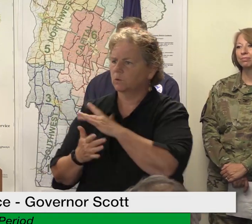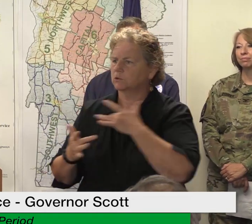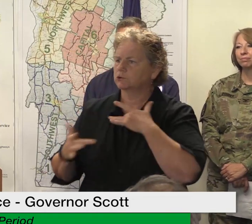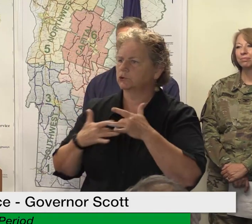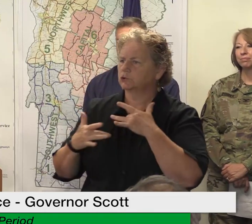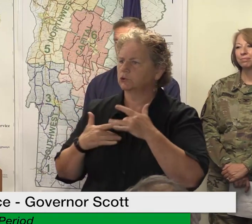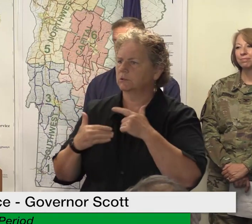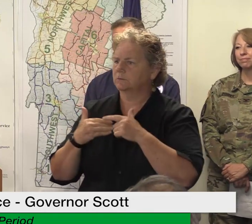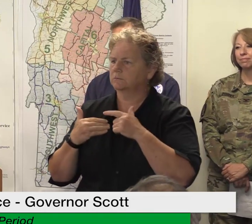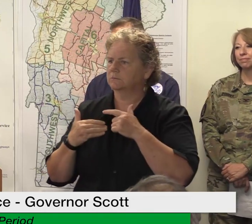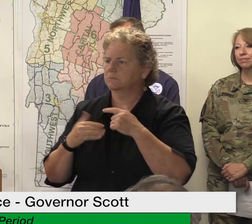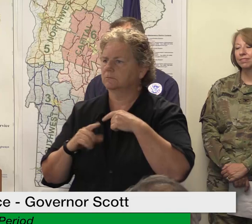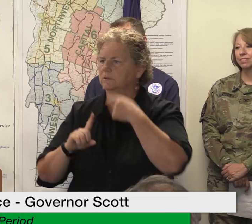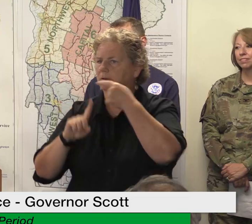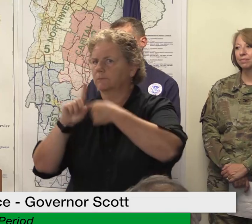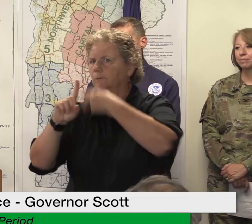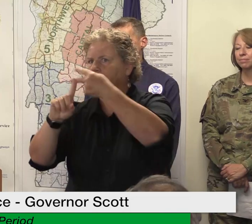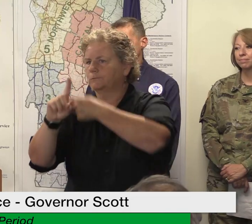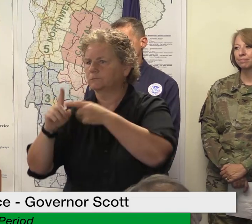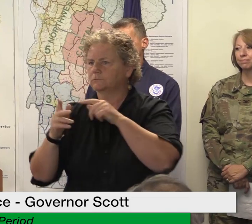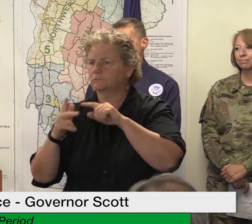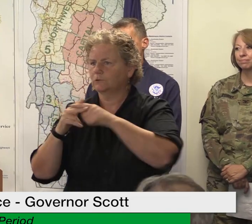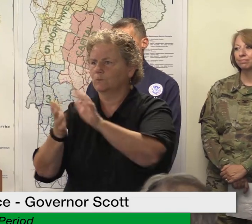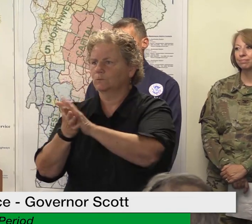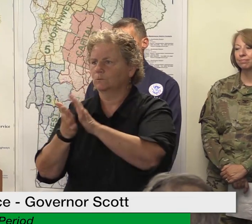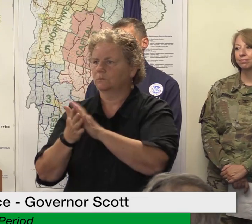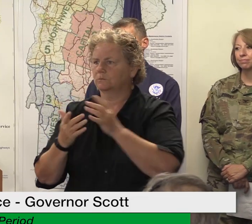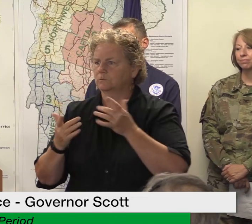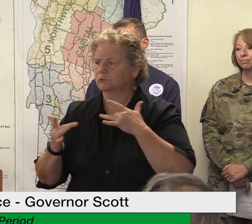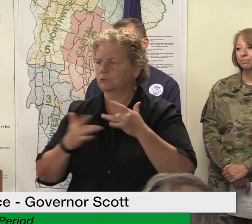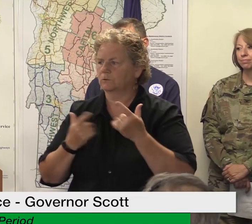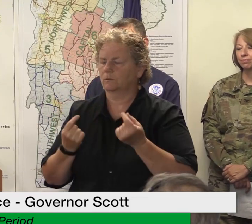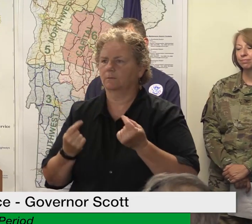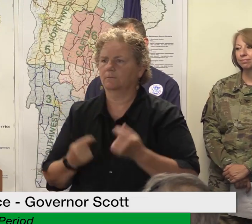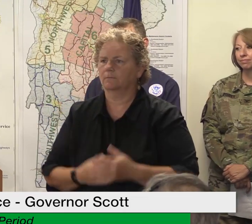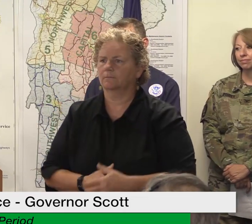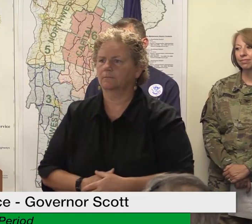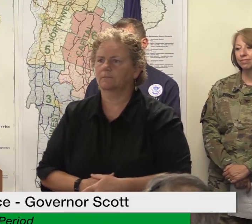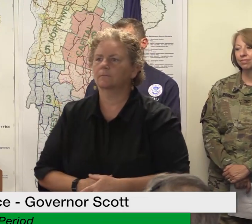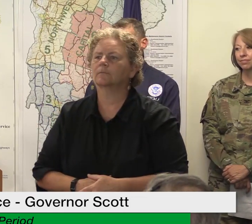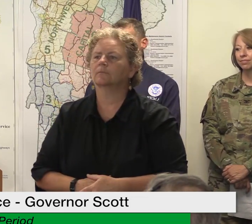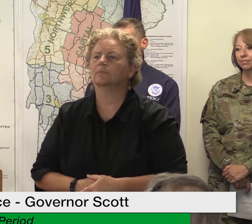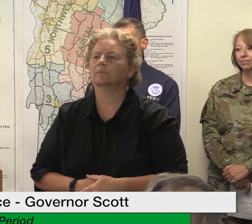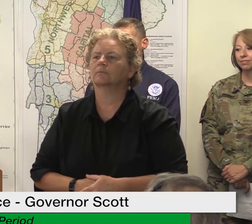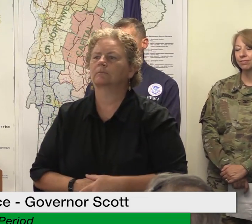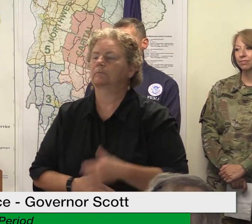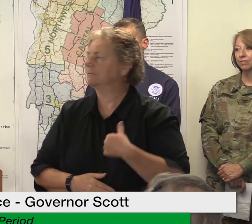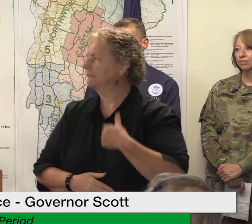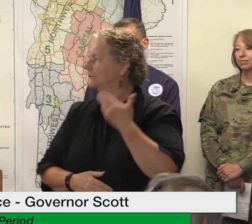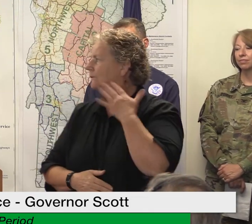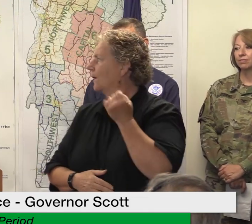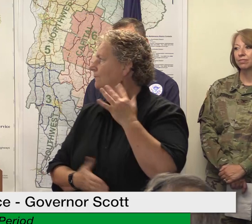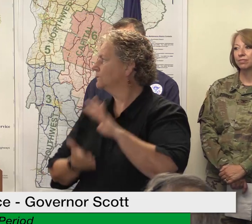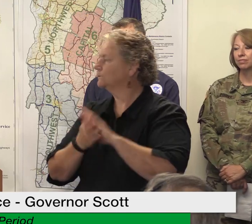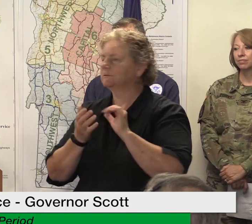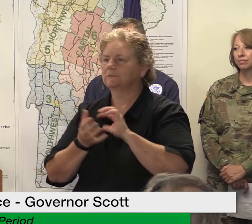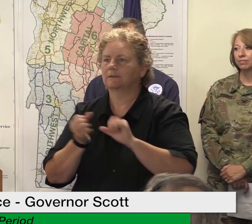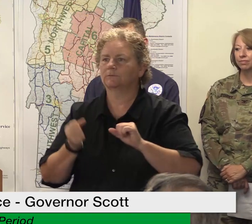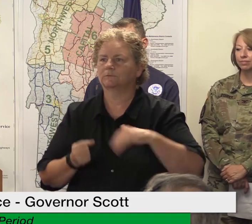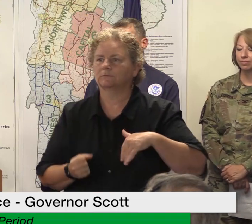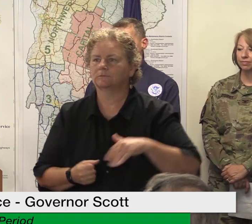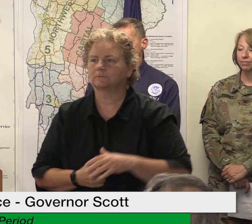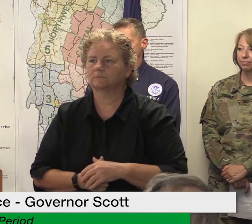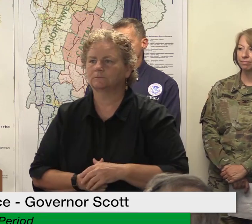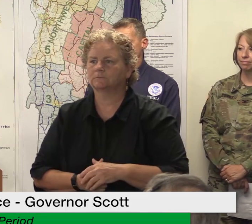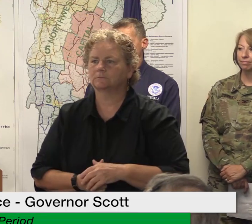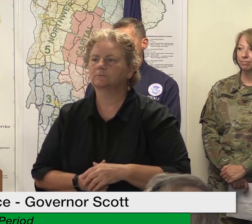class will be back in session yeah i don't know um the extent of schools i know there has been uh damage in some schools throughout the